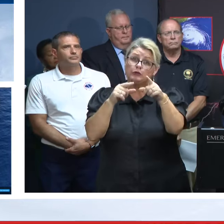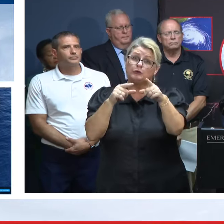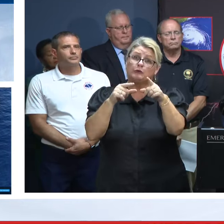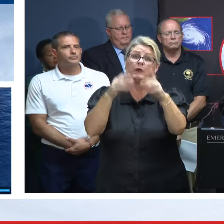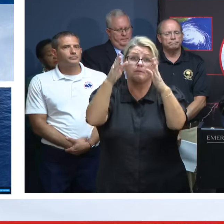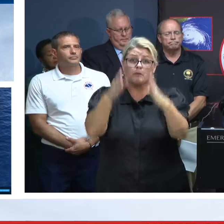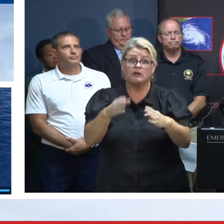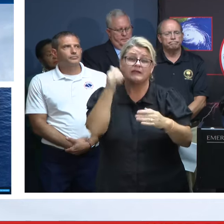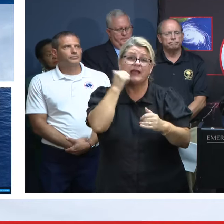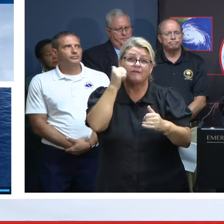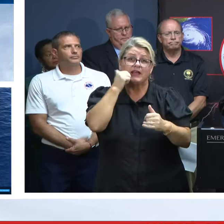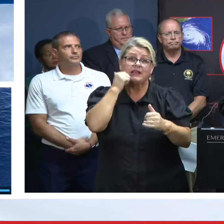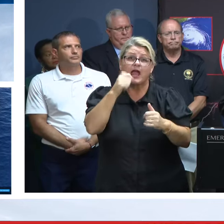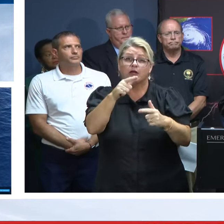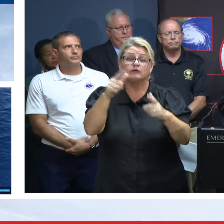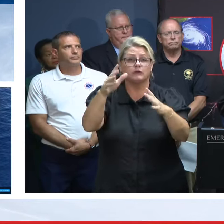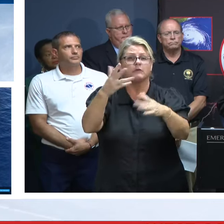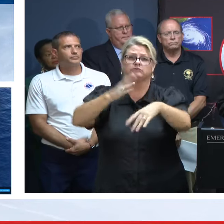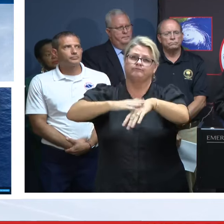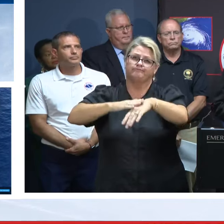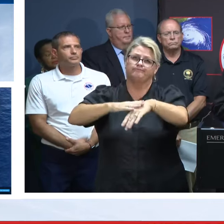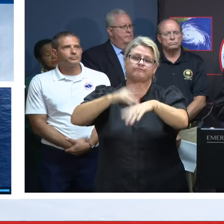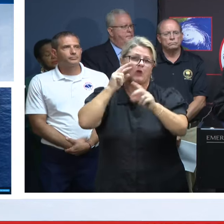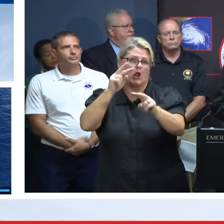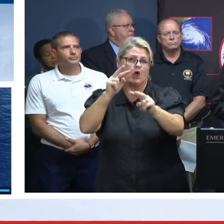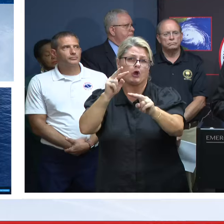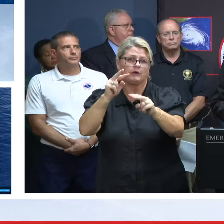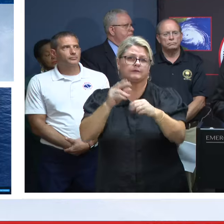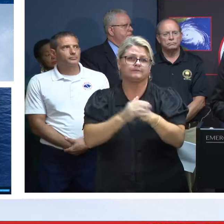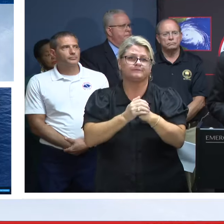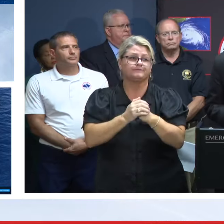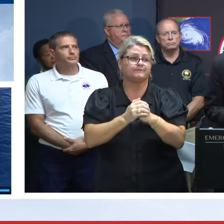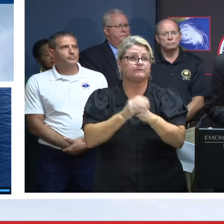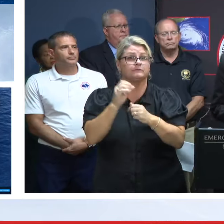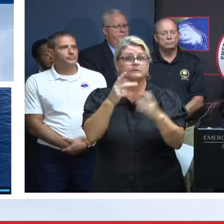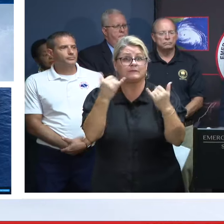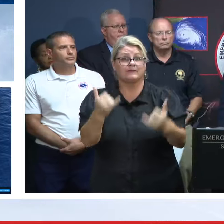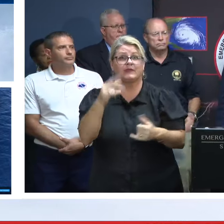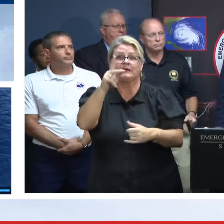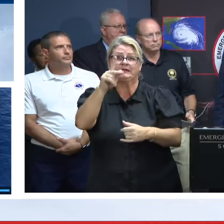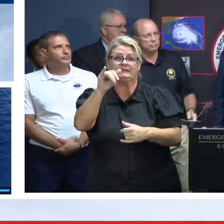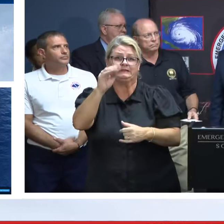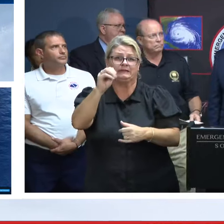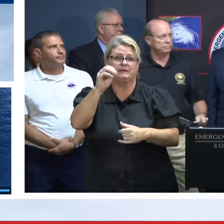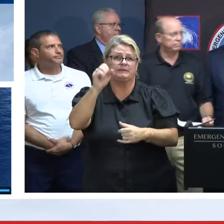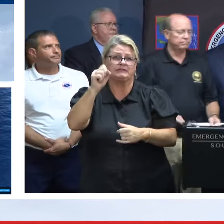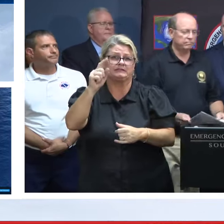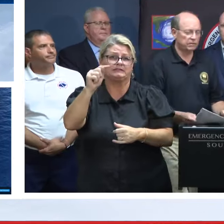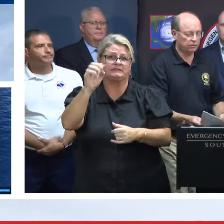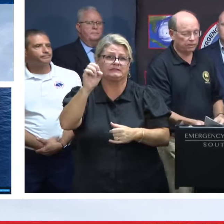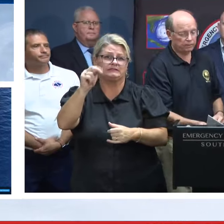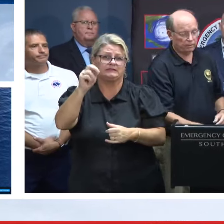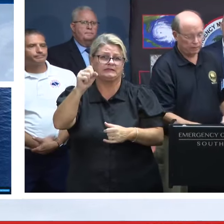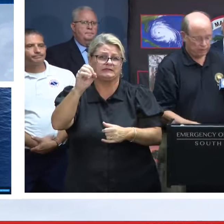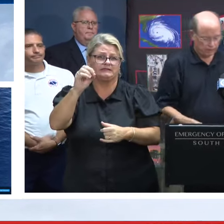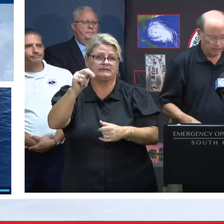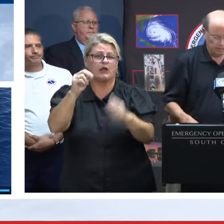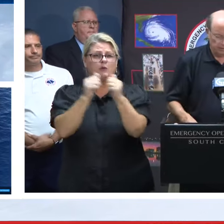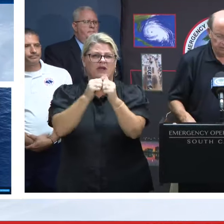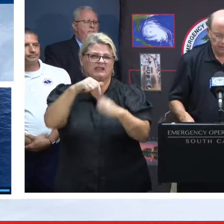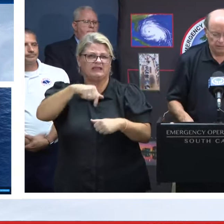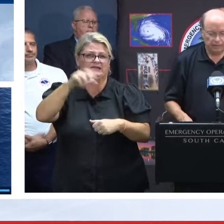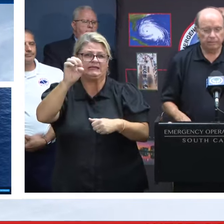there needs to be alert and be prepared. And now, Kim Stinson, Head of Emergency